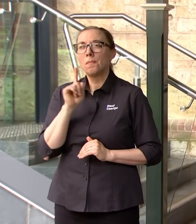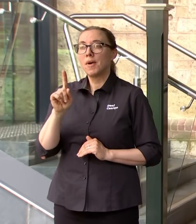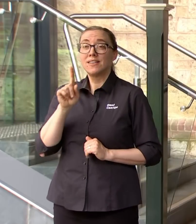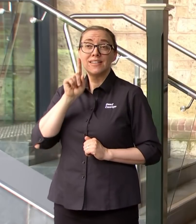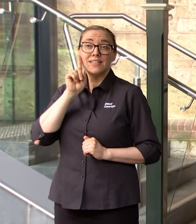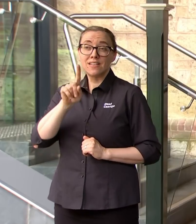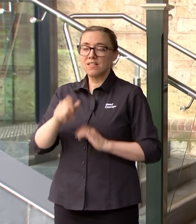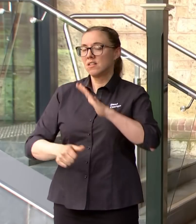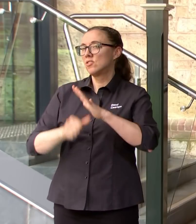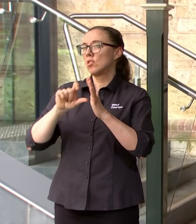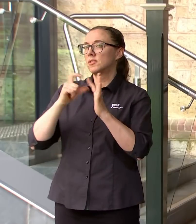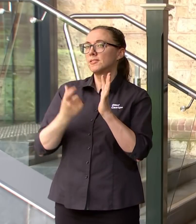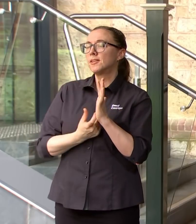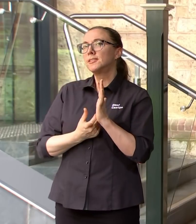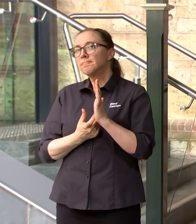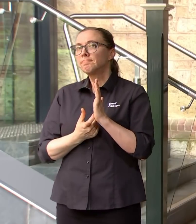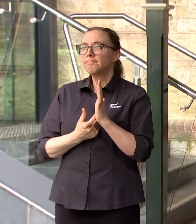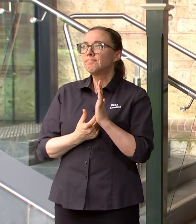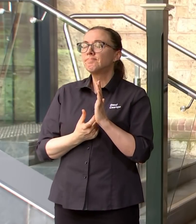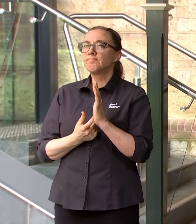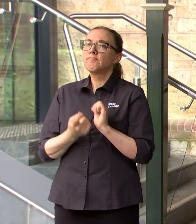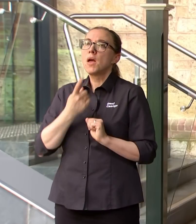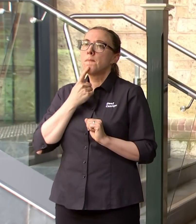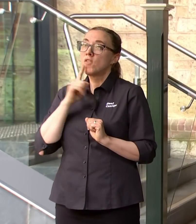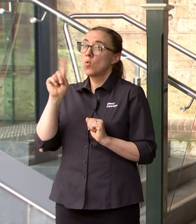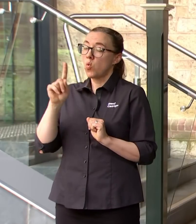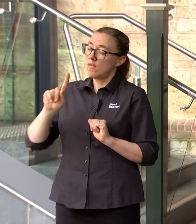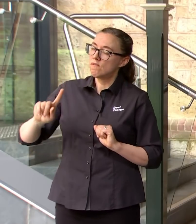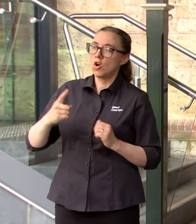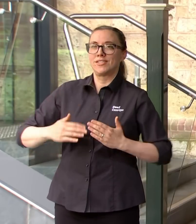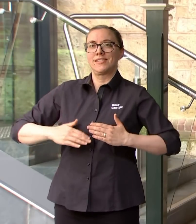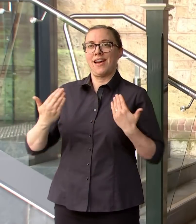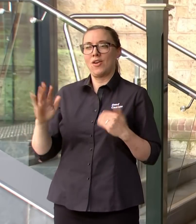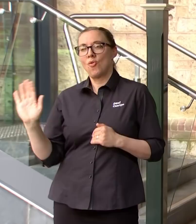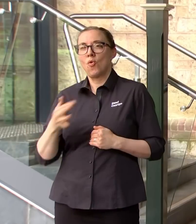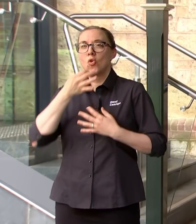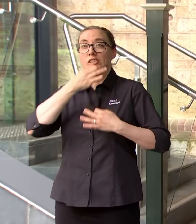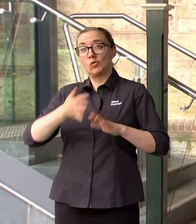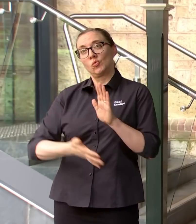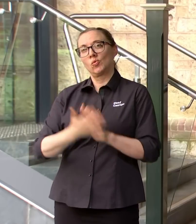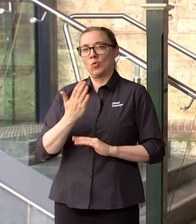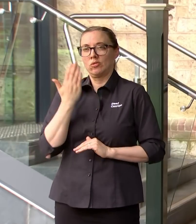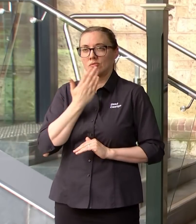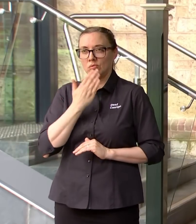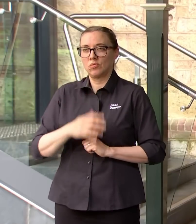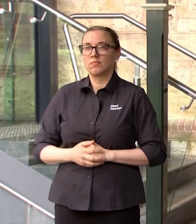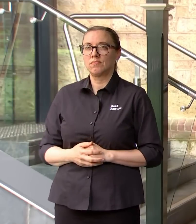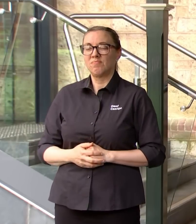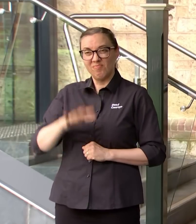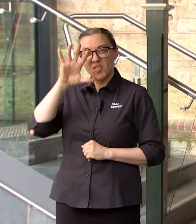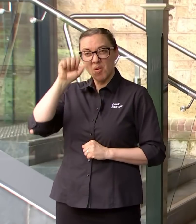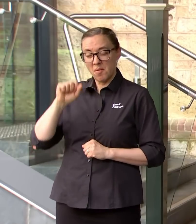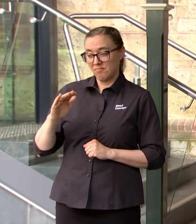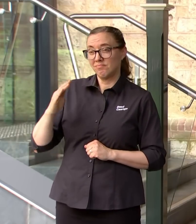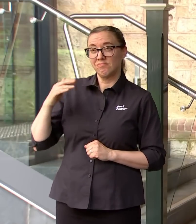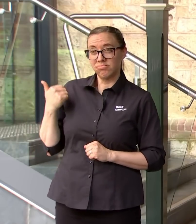that she would love to see all students back day one term one we were the first state to return students to school after the